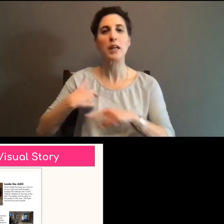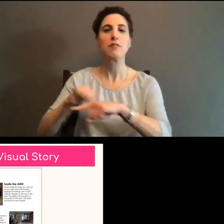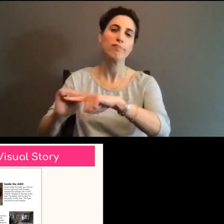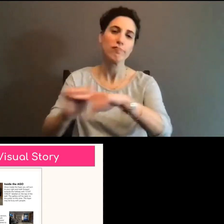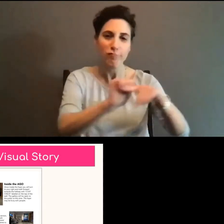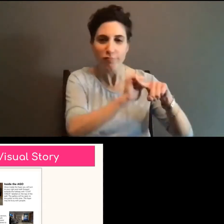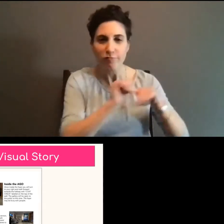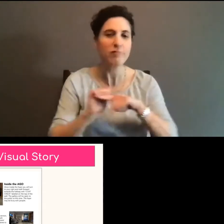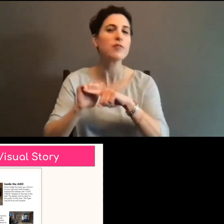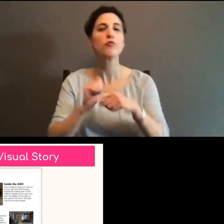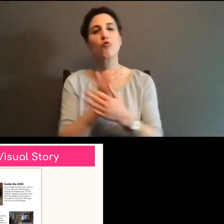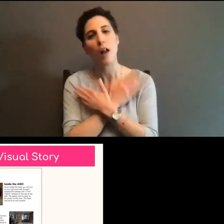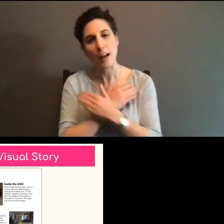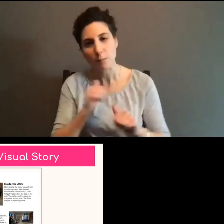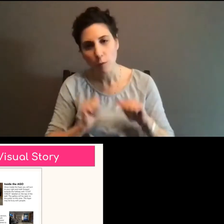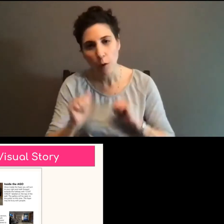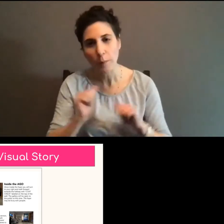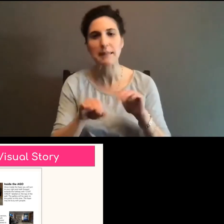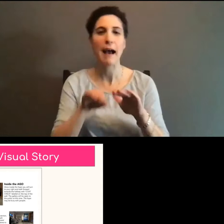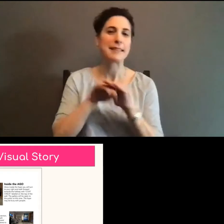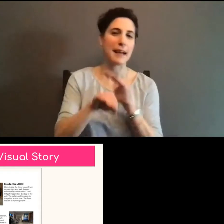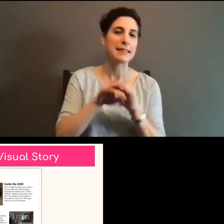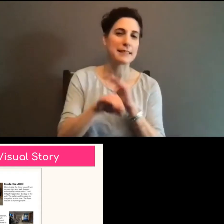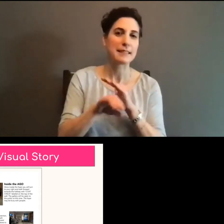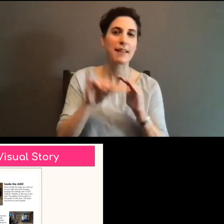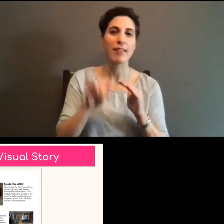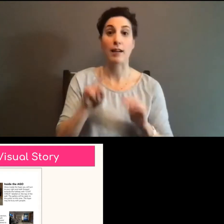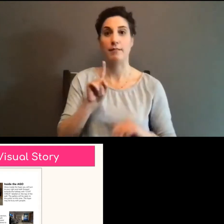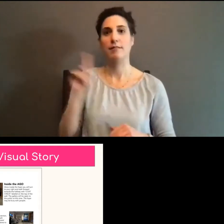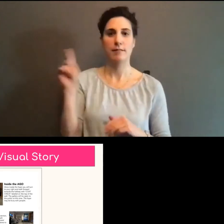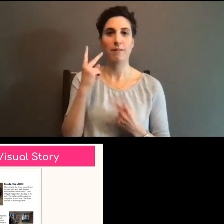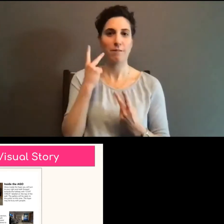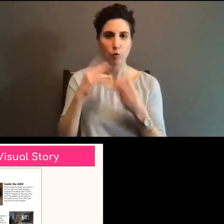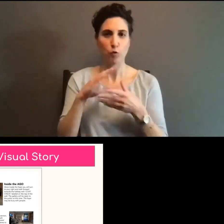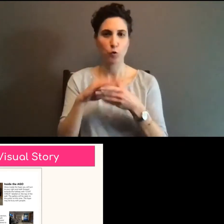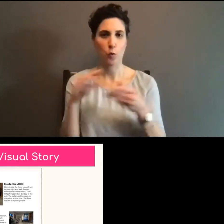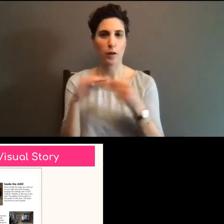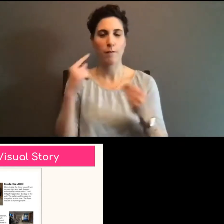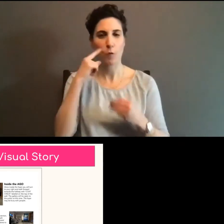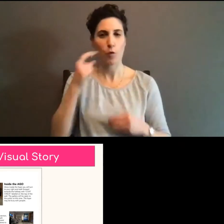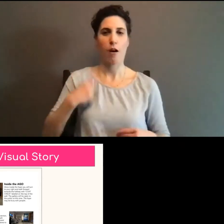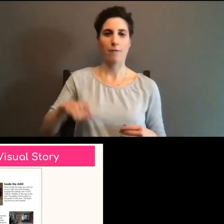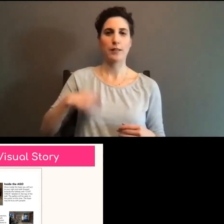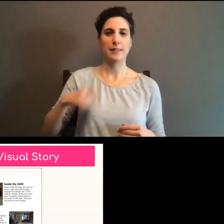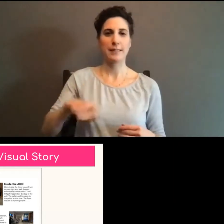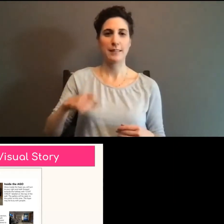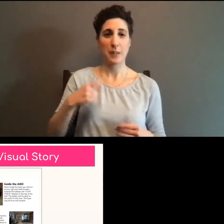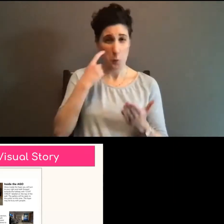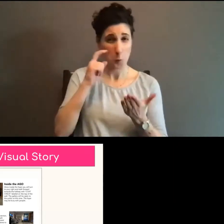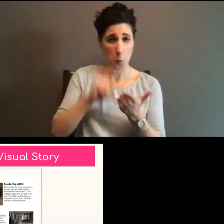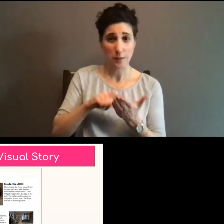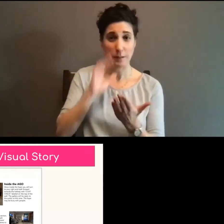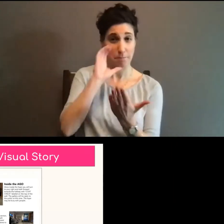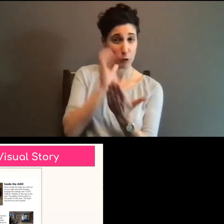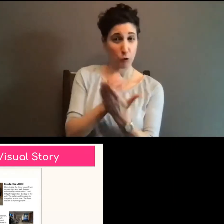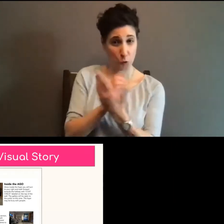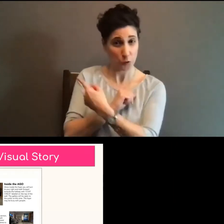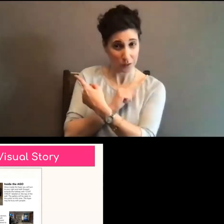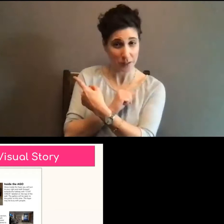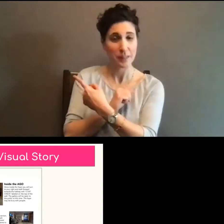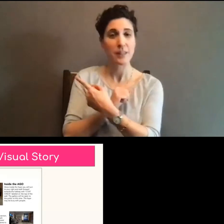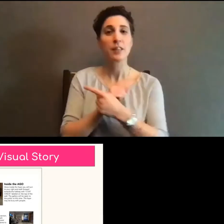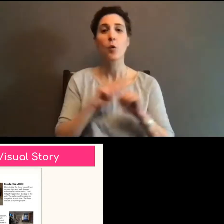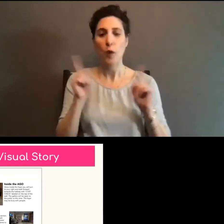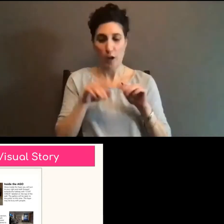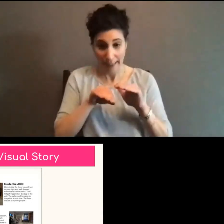access. Um, and as you can see that there are pictures of the venue at different stages, such as when you're at the door,